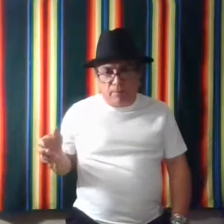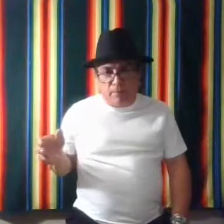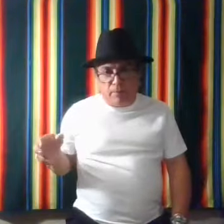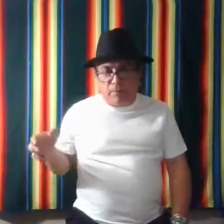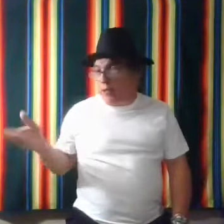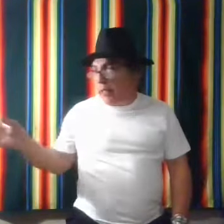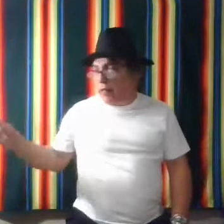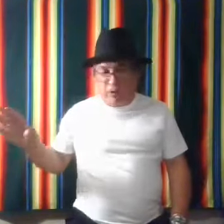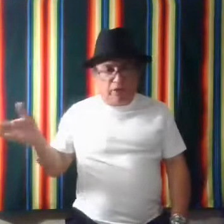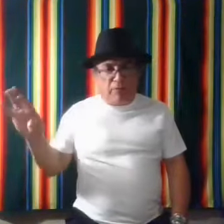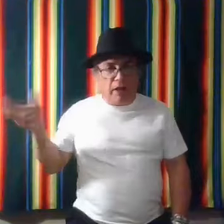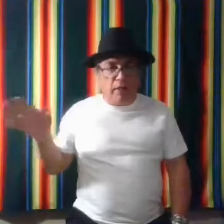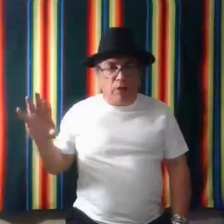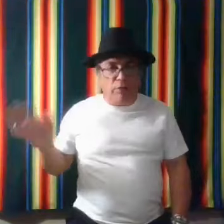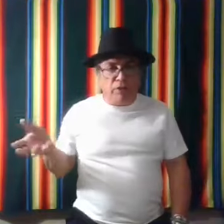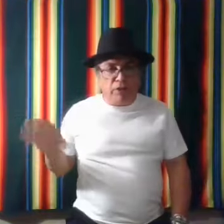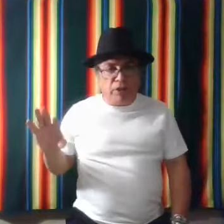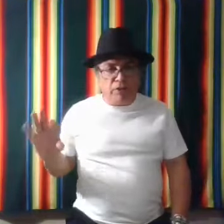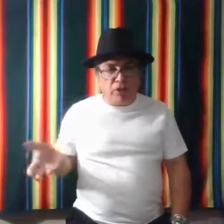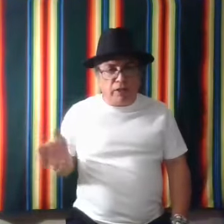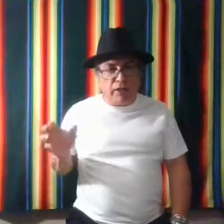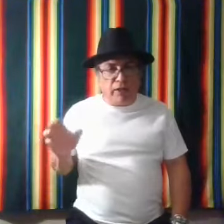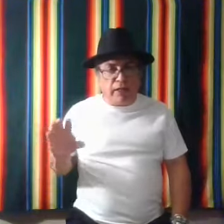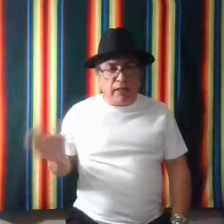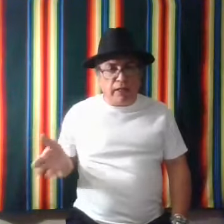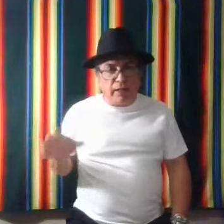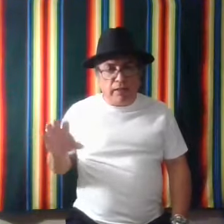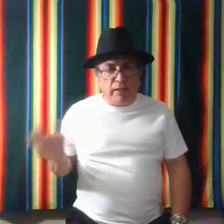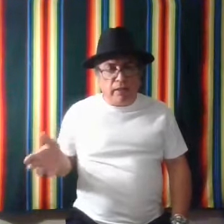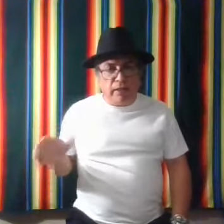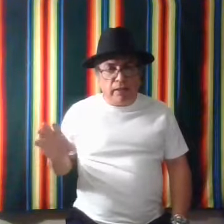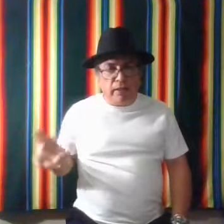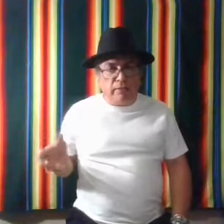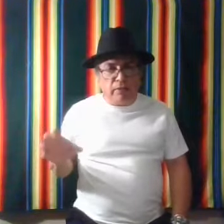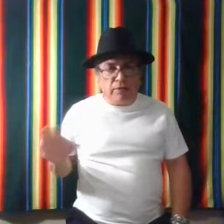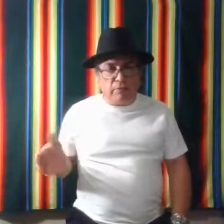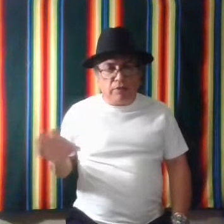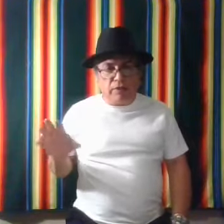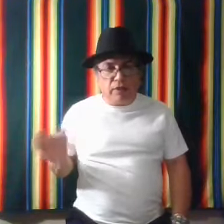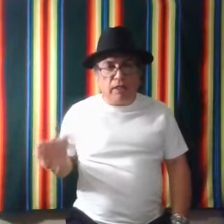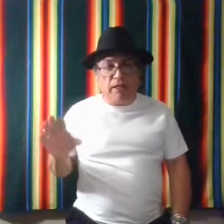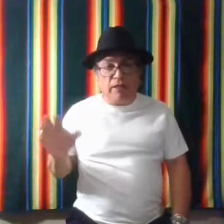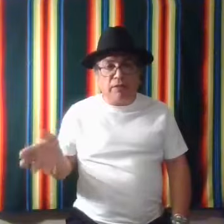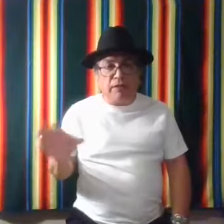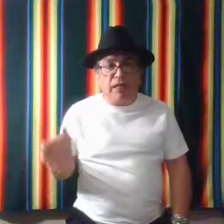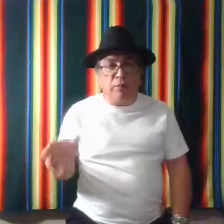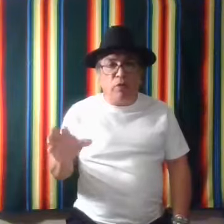Today I grabbed the light bulb and turned it like that. Because it was kind of like in this in the same room.